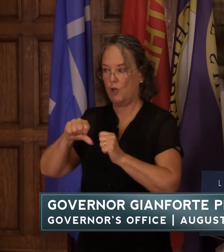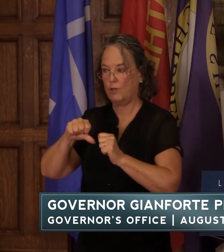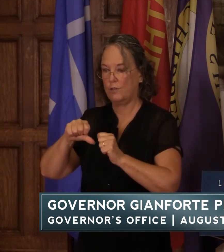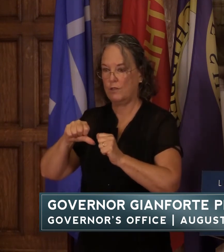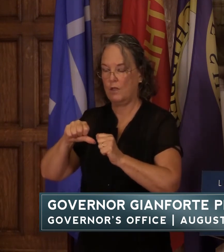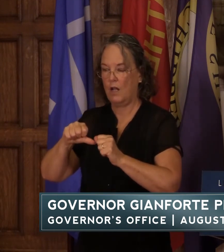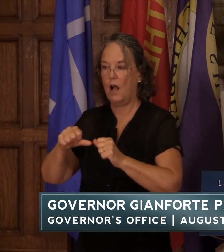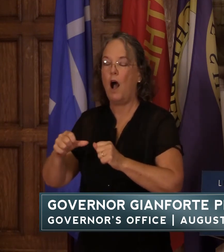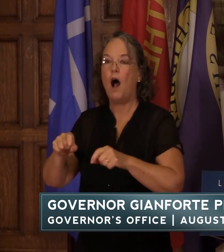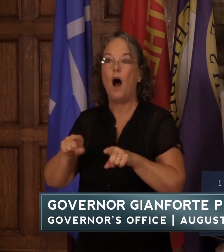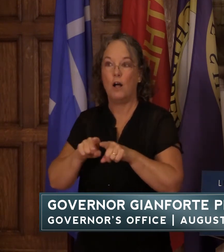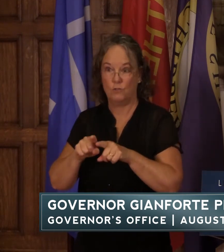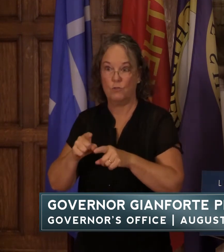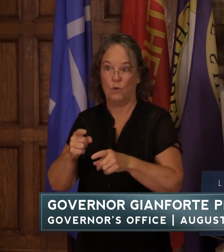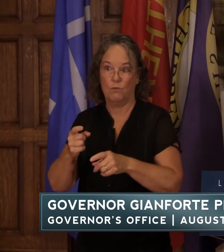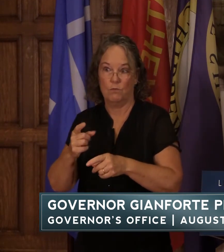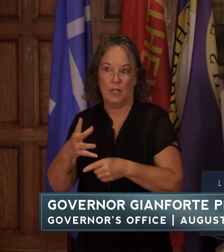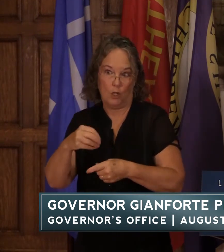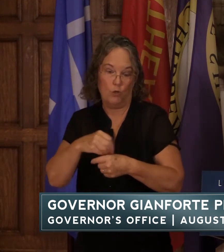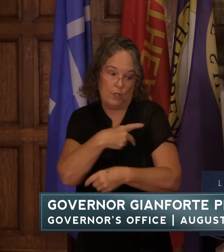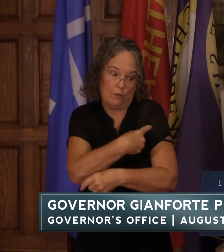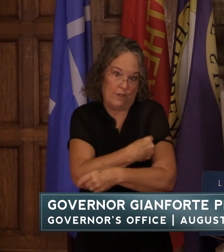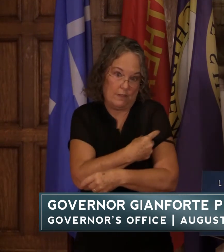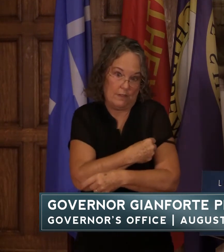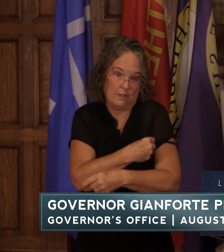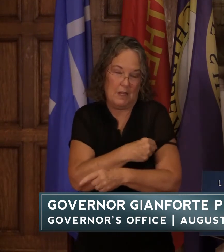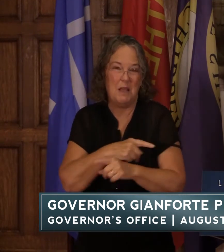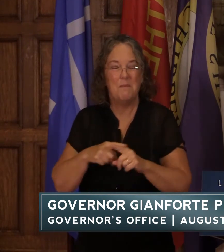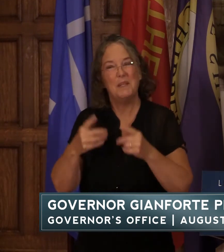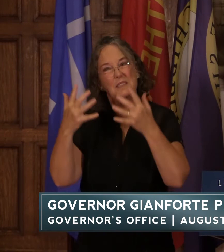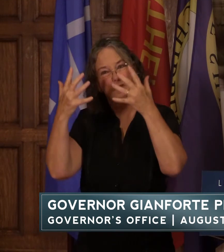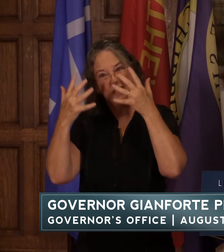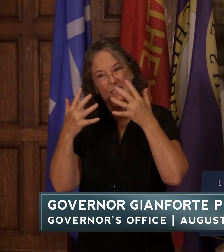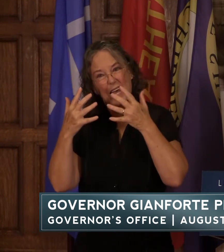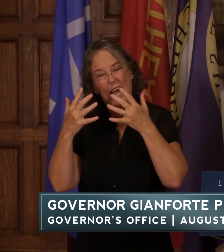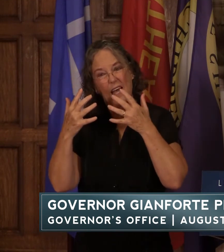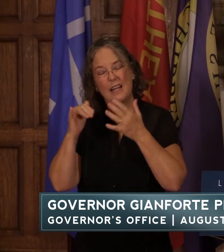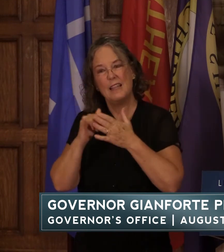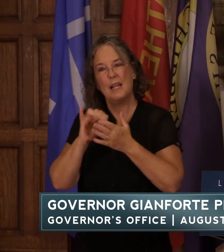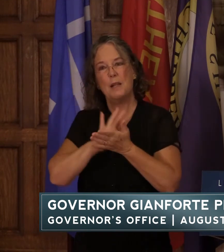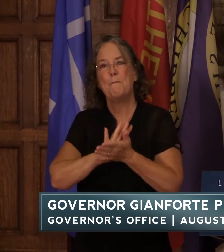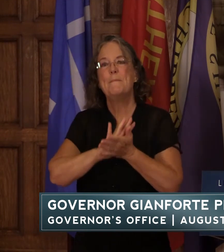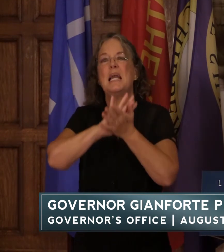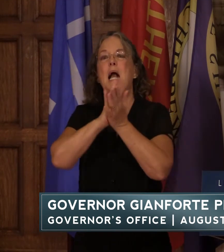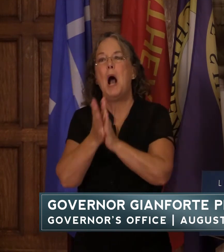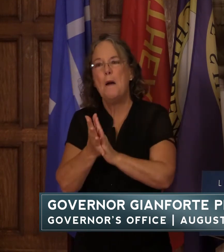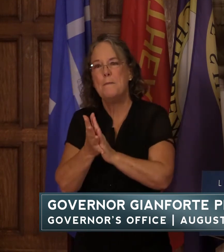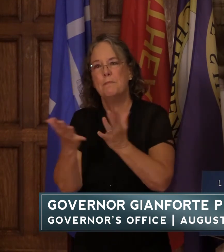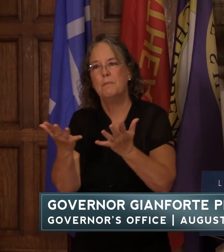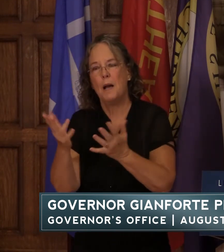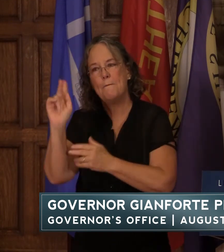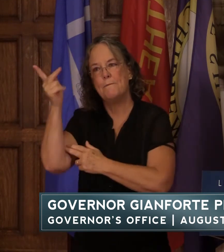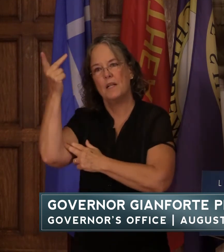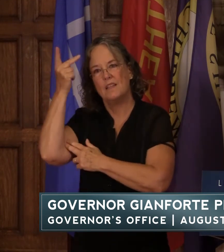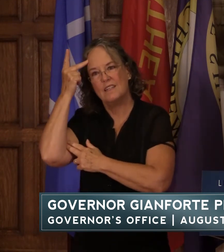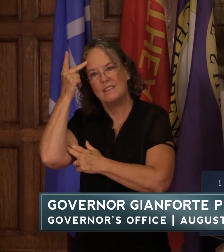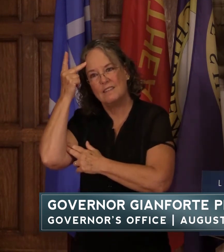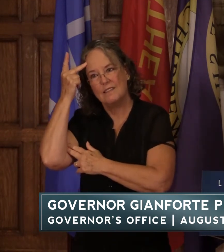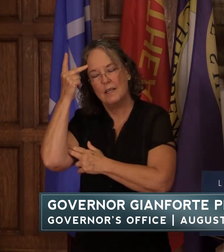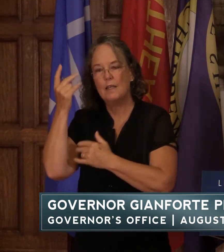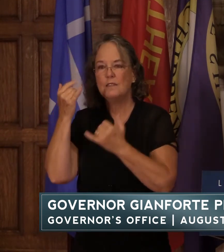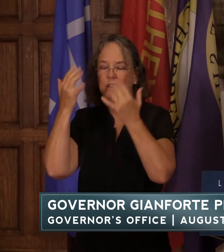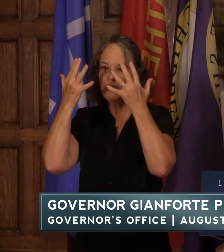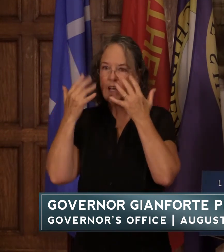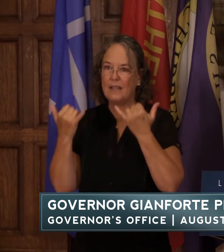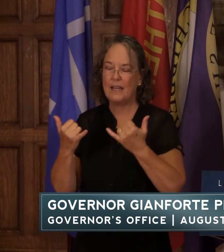including receiving the vaccine has been it's unfortunate that all of this has been politicized it's unfortunate that now